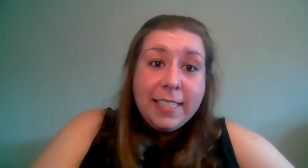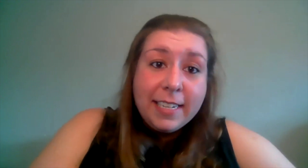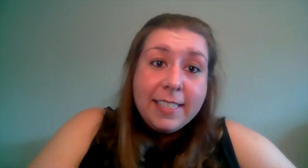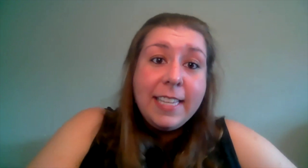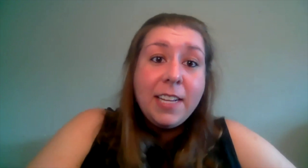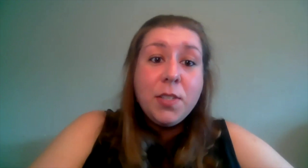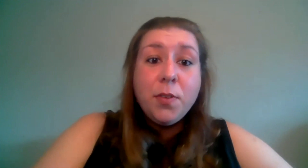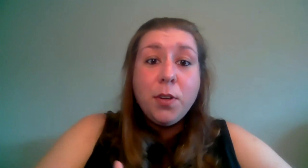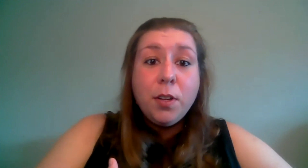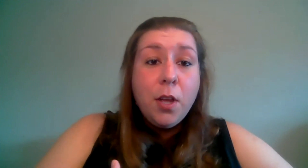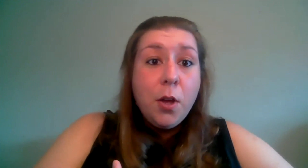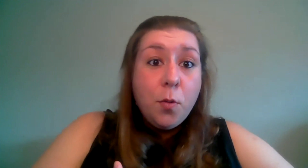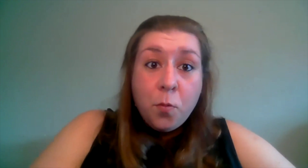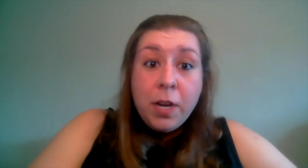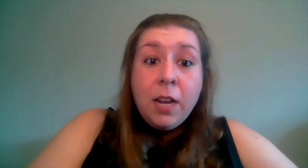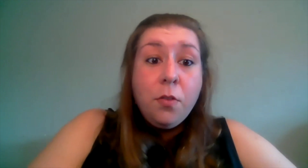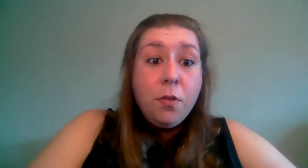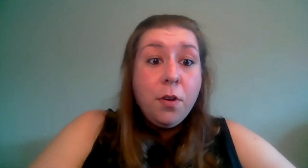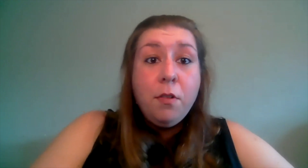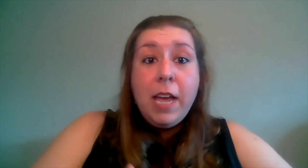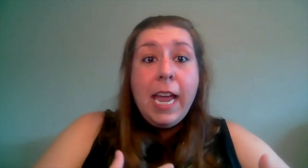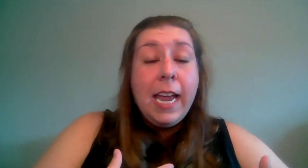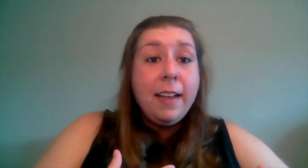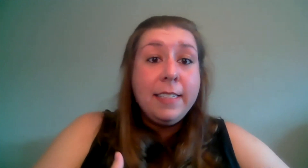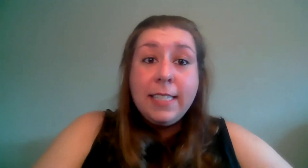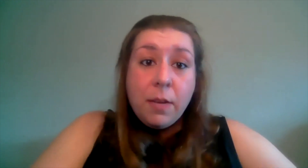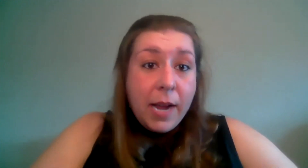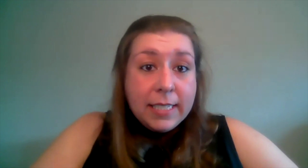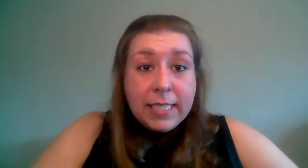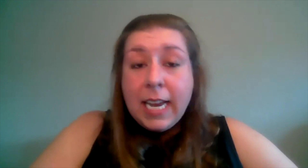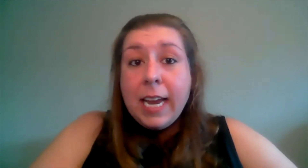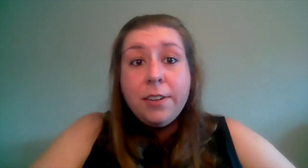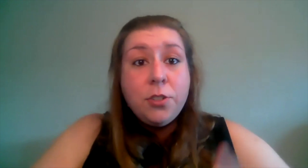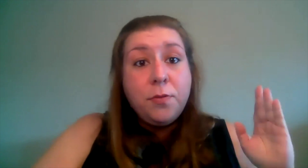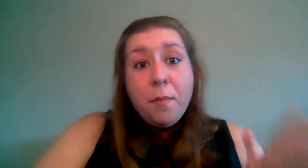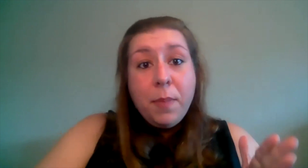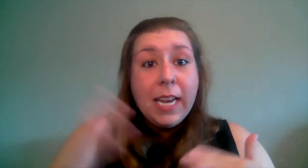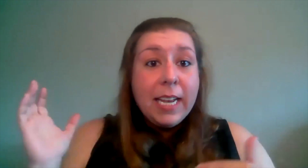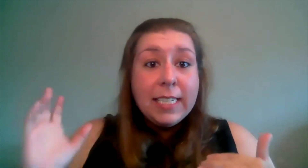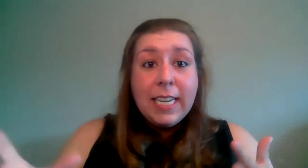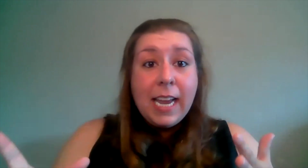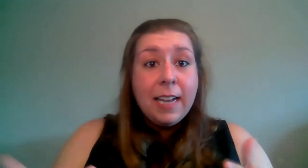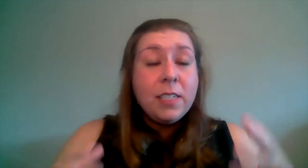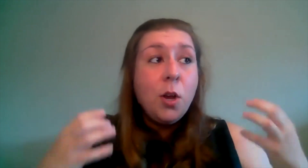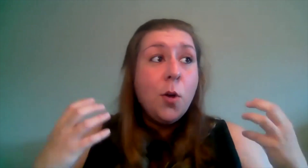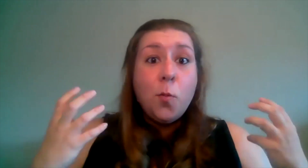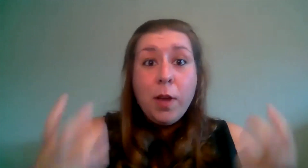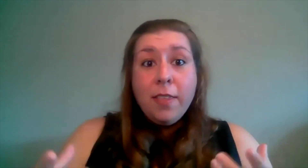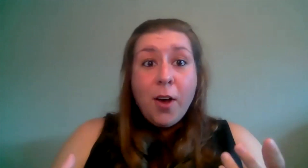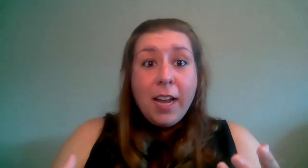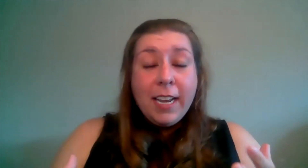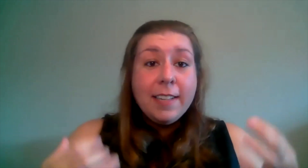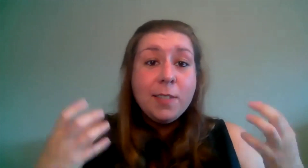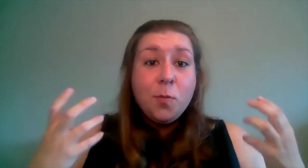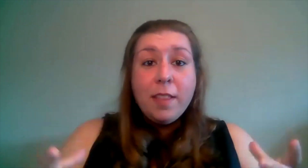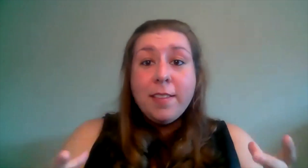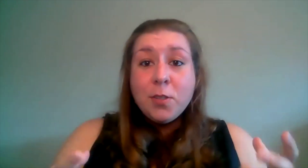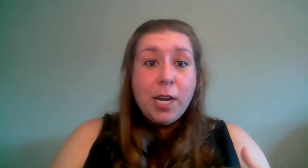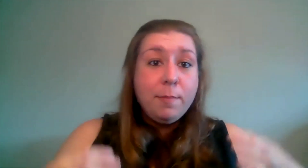successful read through a semi-stage from beginning to end with audience with script